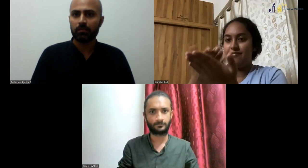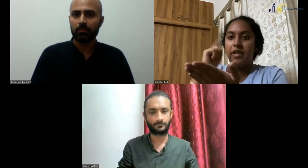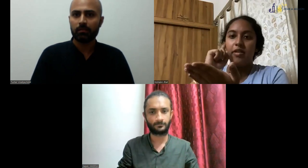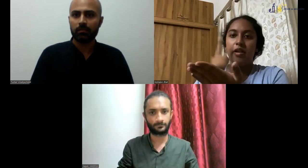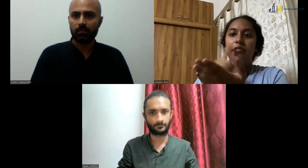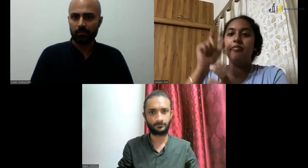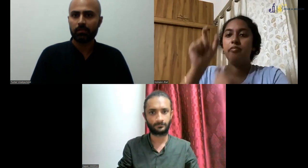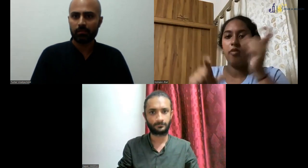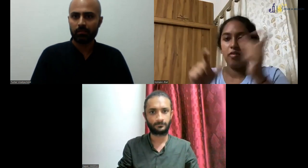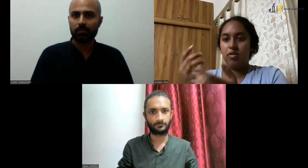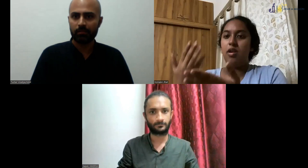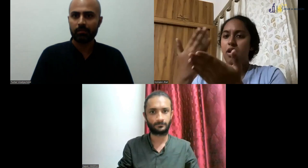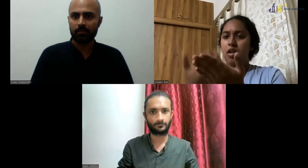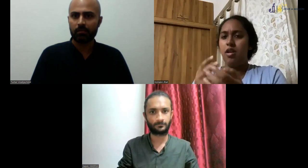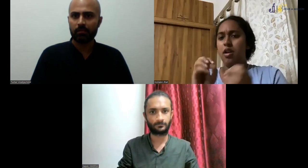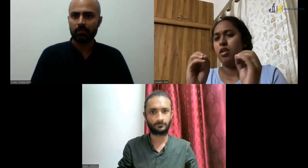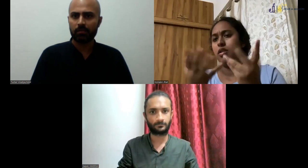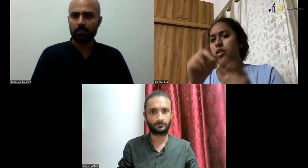BKOM students can also apply at 12th. Okay.